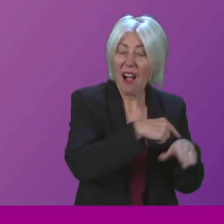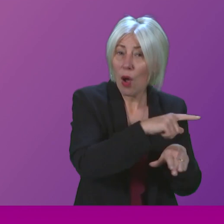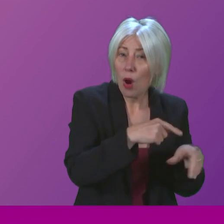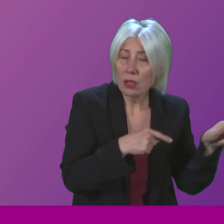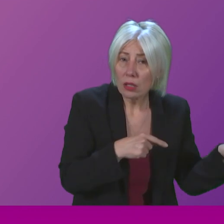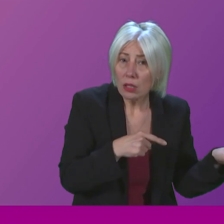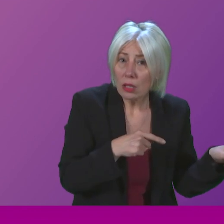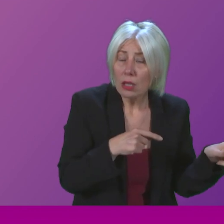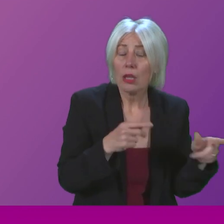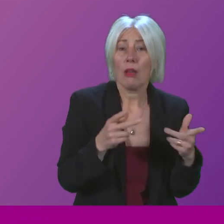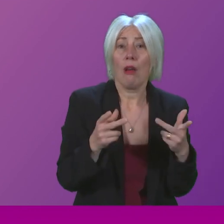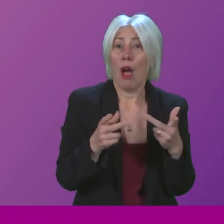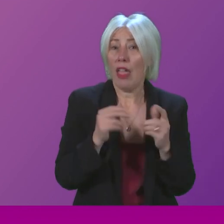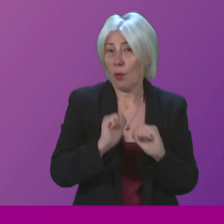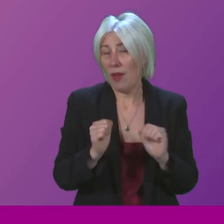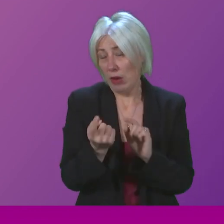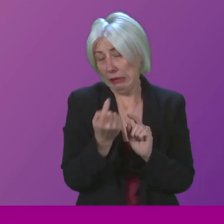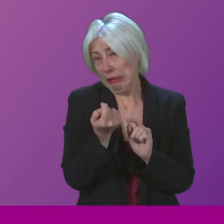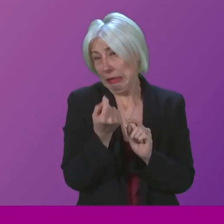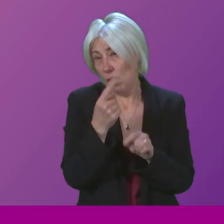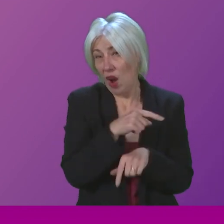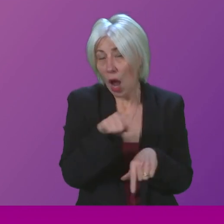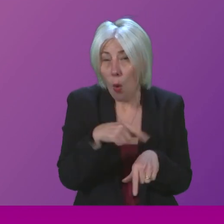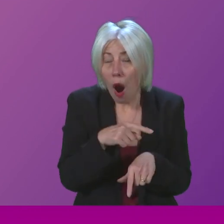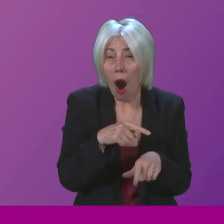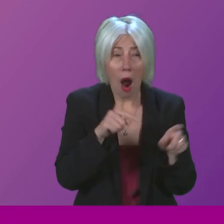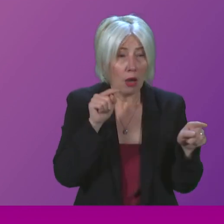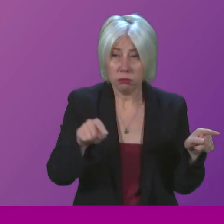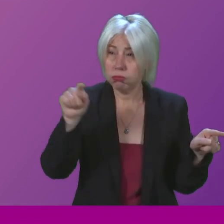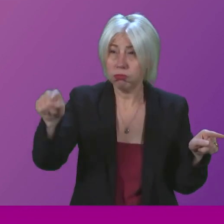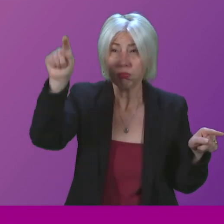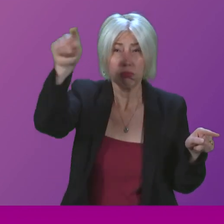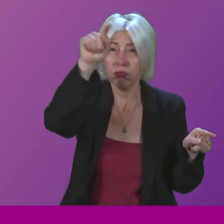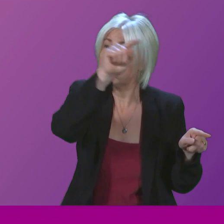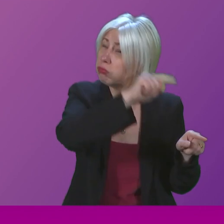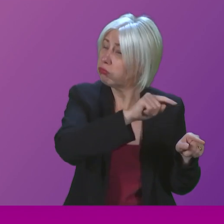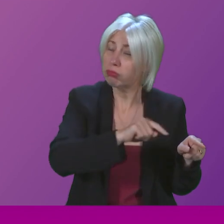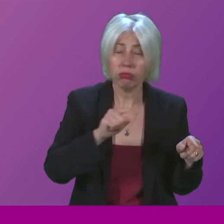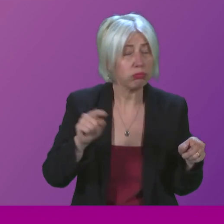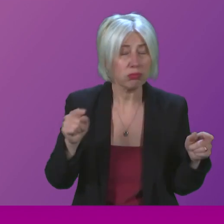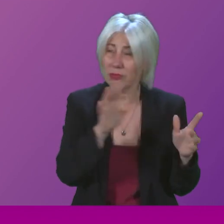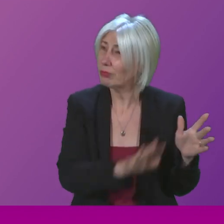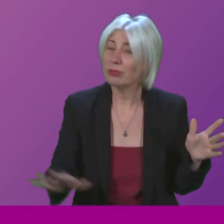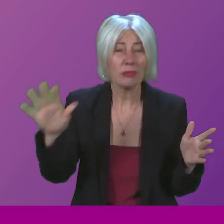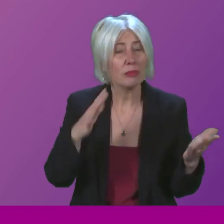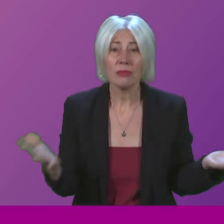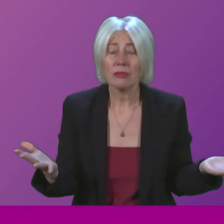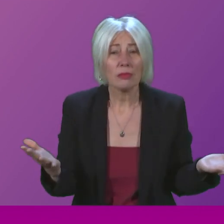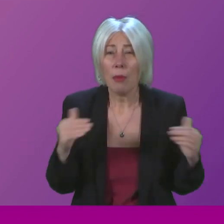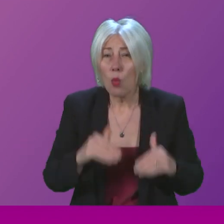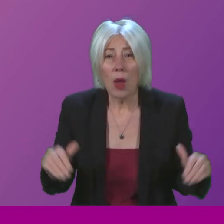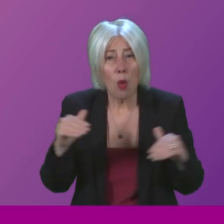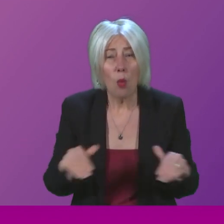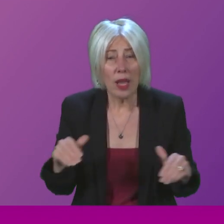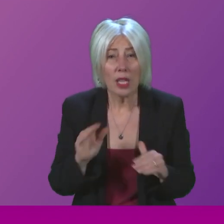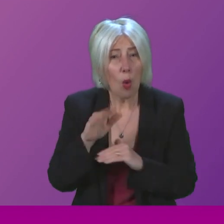Others have waited close to an hour in Lanarkshire, Fourth Valley, in Highlands, in Ayrshire, in Shetland. These are the